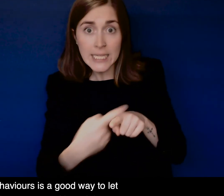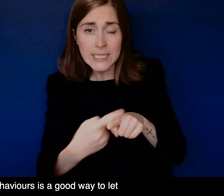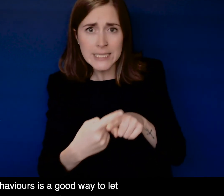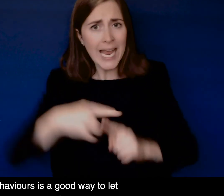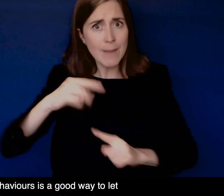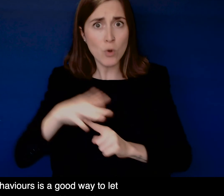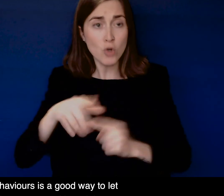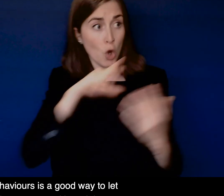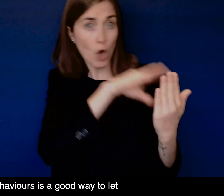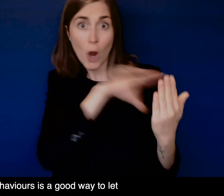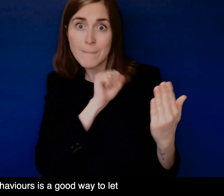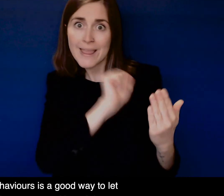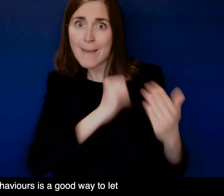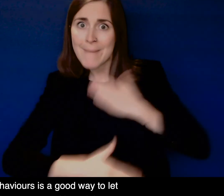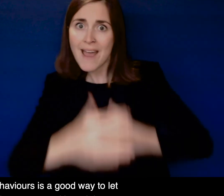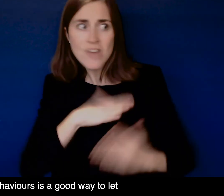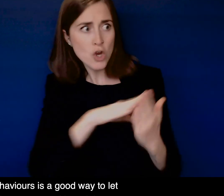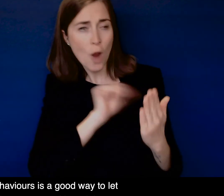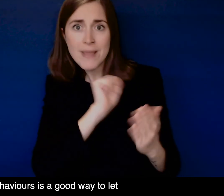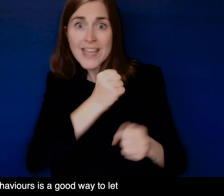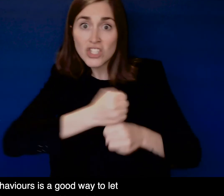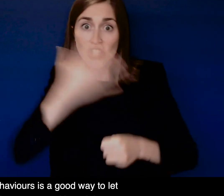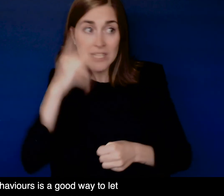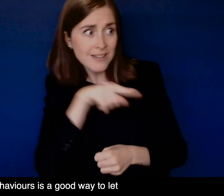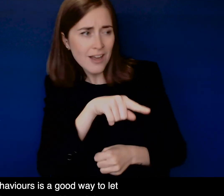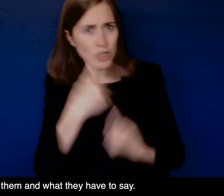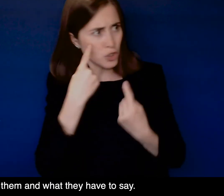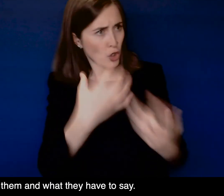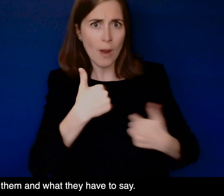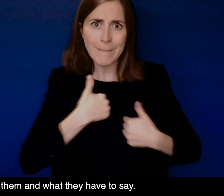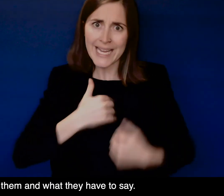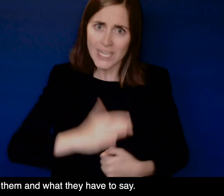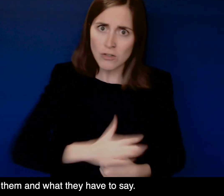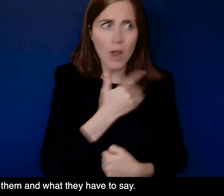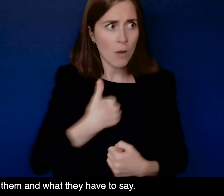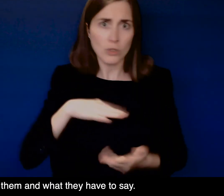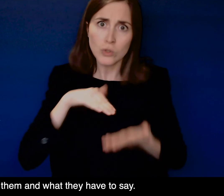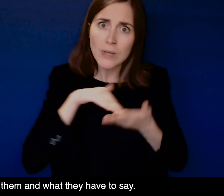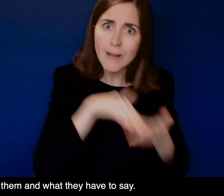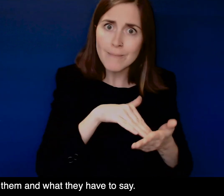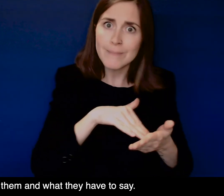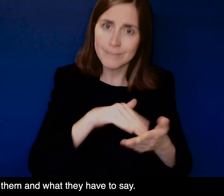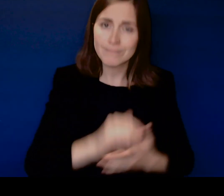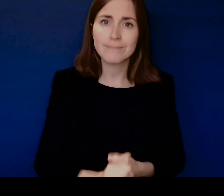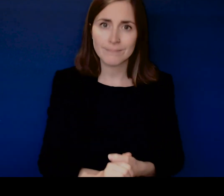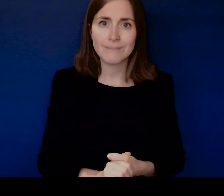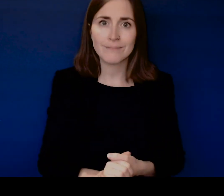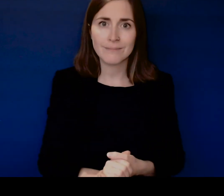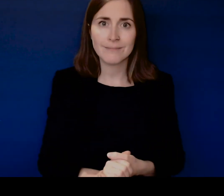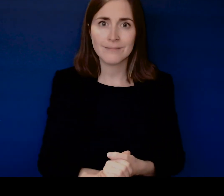Imitating their behaviours is a good way to let them know you have seen and heard them And are interested in them and what they have to say